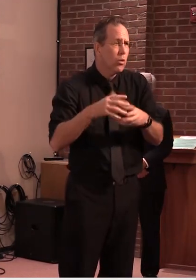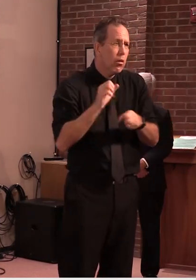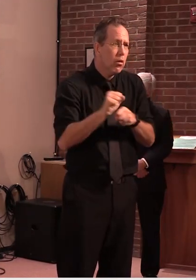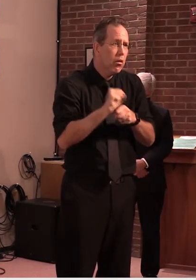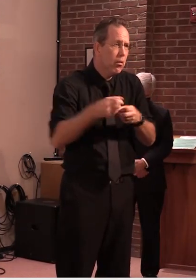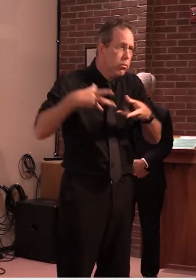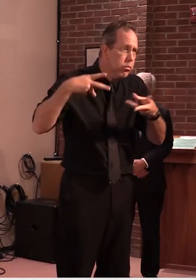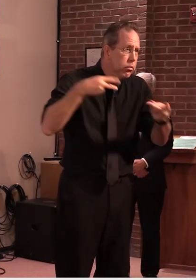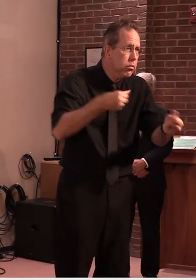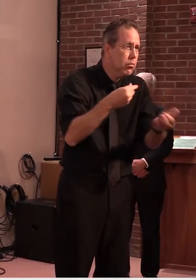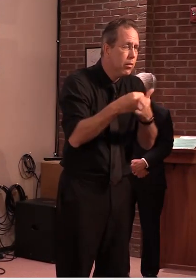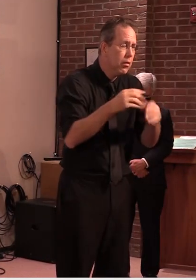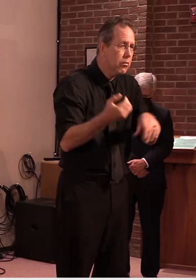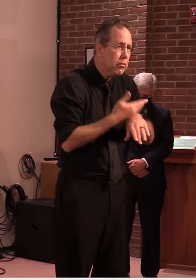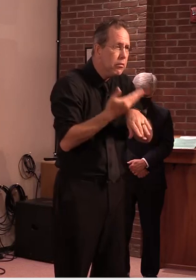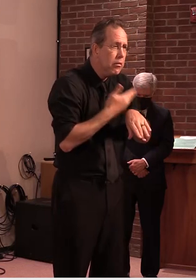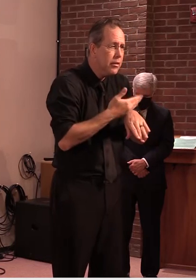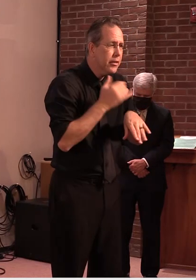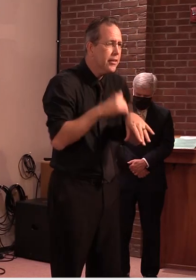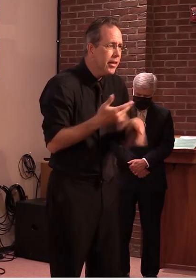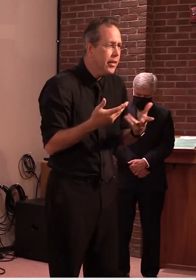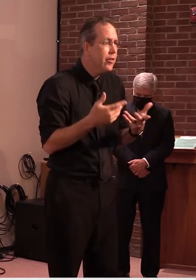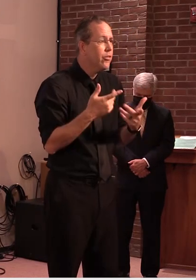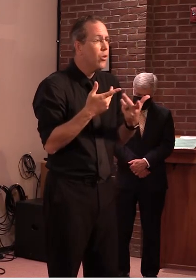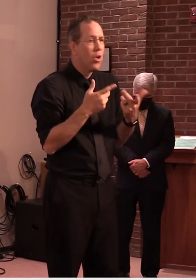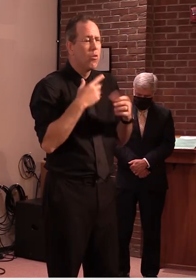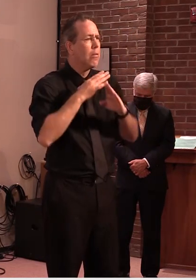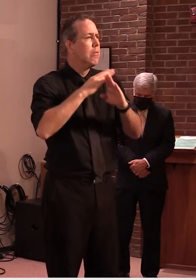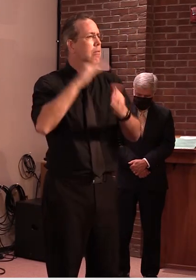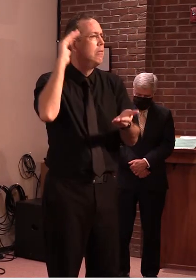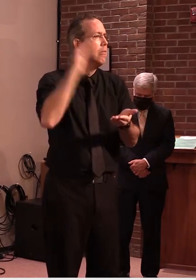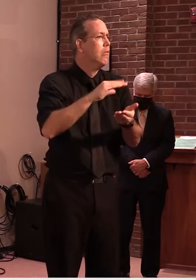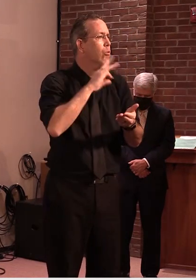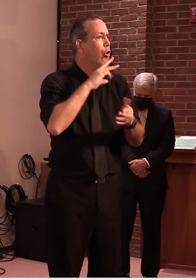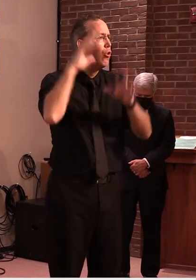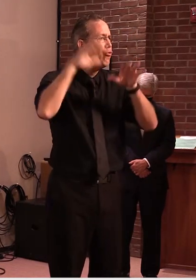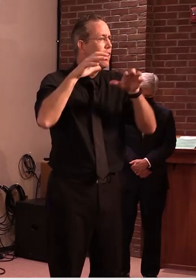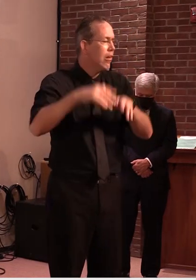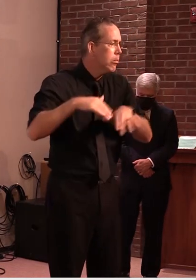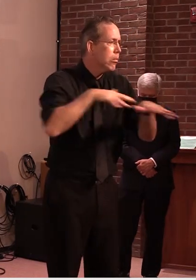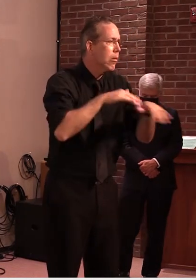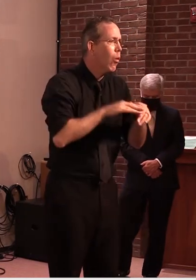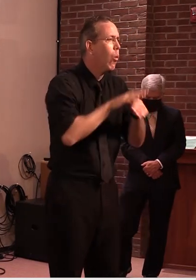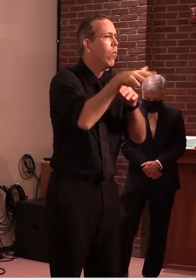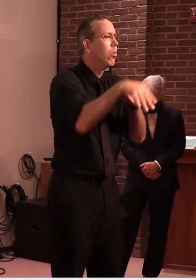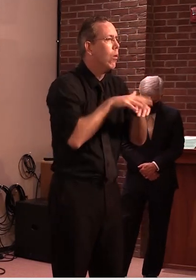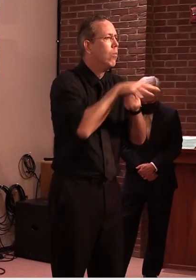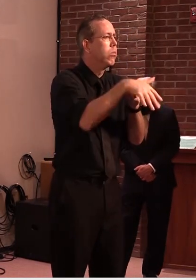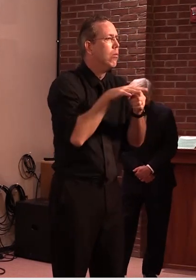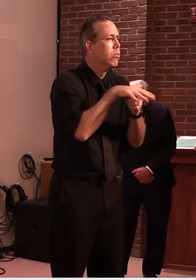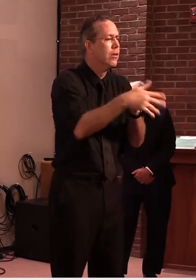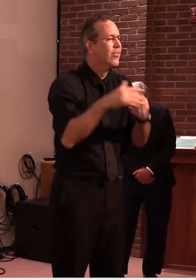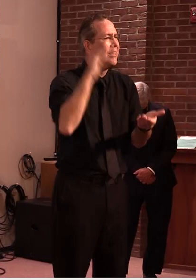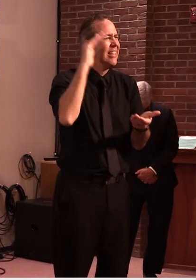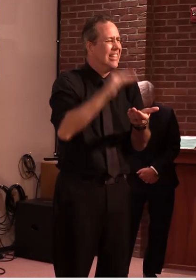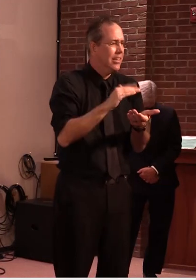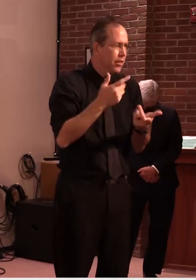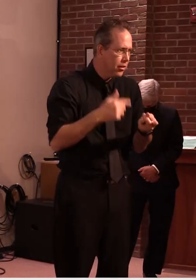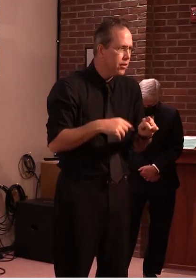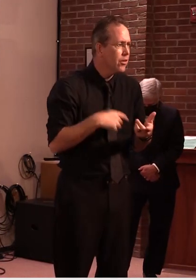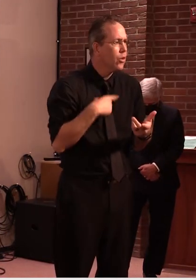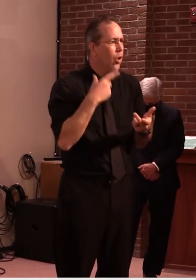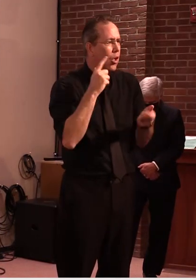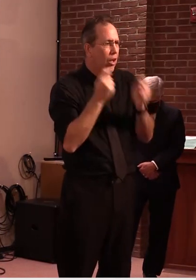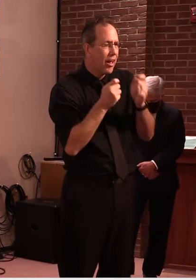the number of overflows but the governor's point about our changing climate complicating exacerbating um these conditions